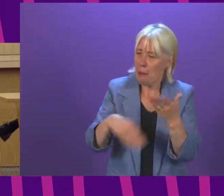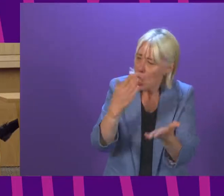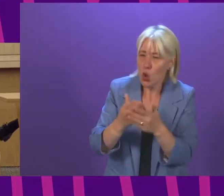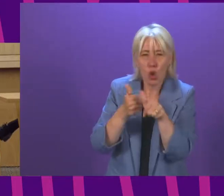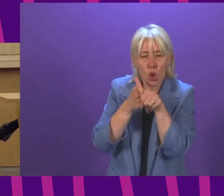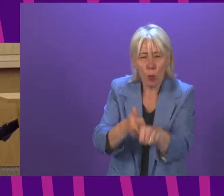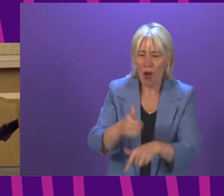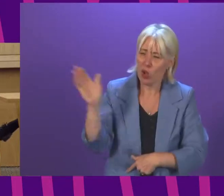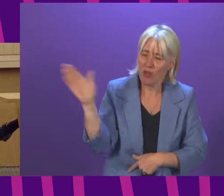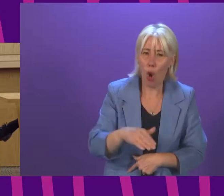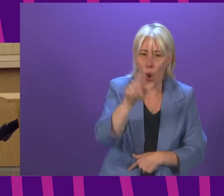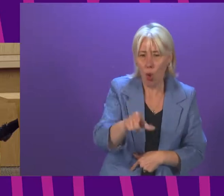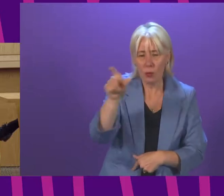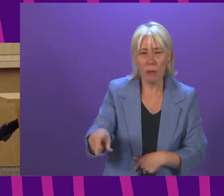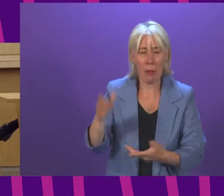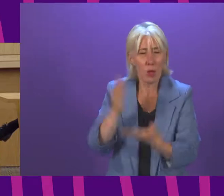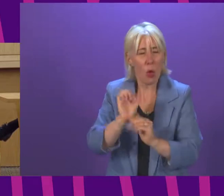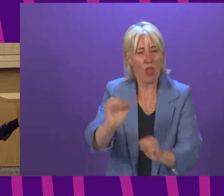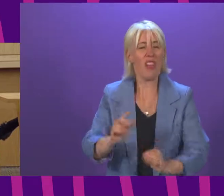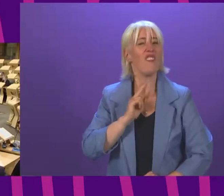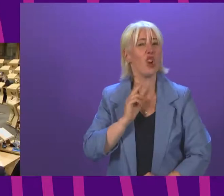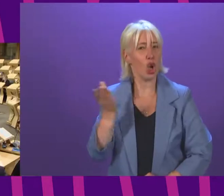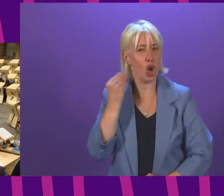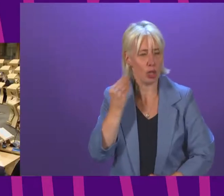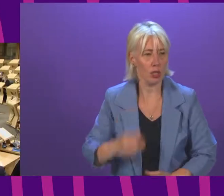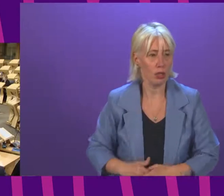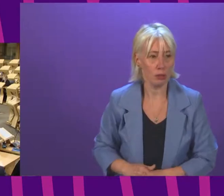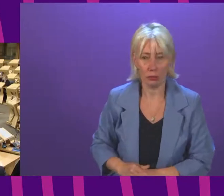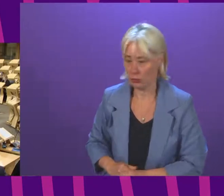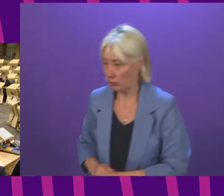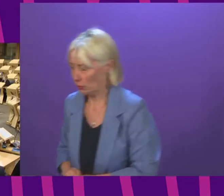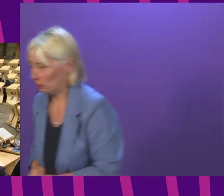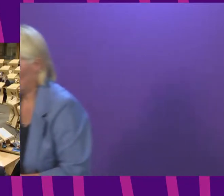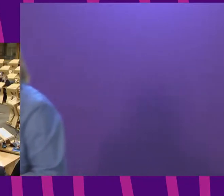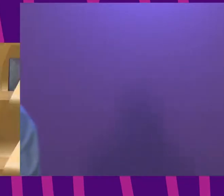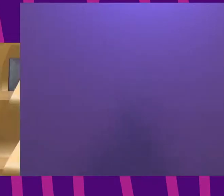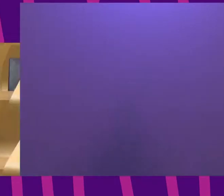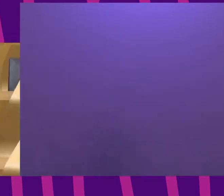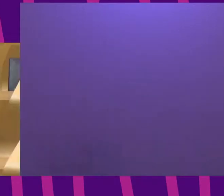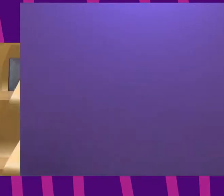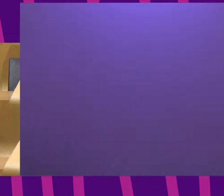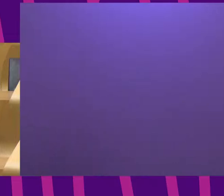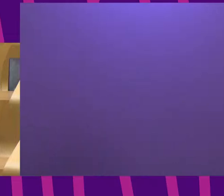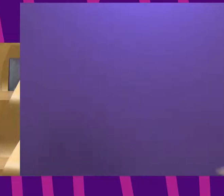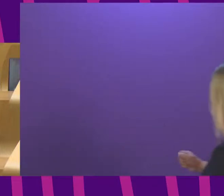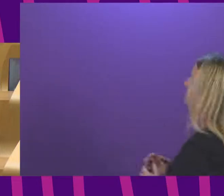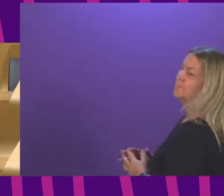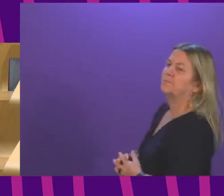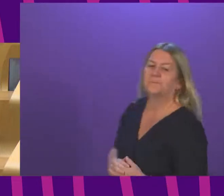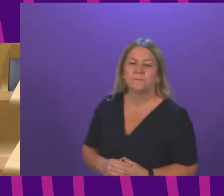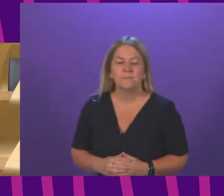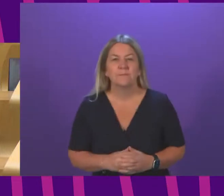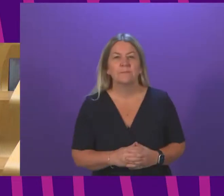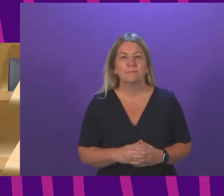ensure all victims' voices are heard? Deputy First Minister. I'm absolutely committed to ensuring the